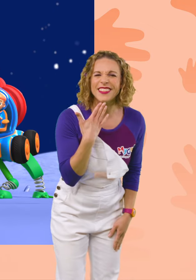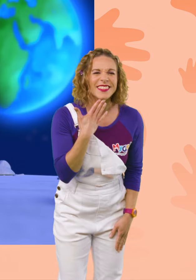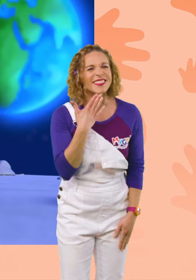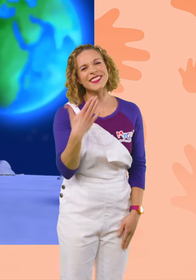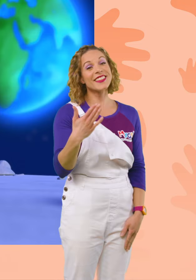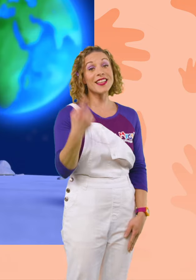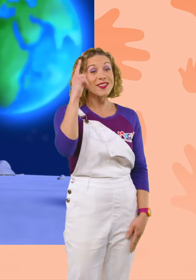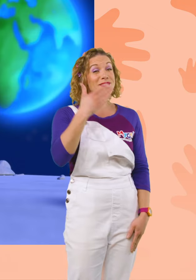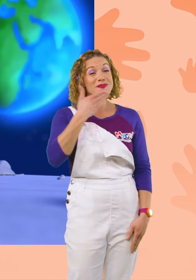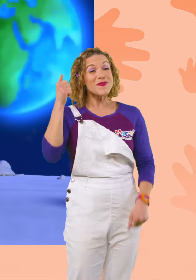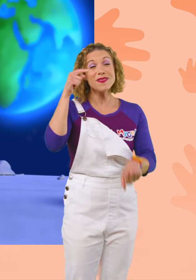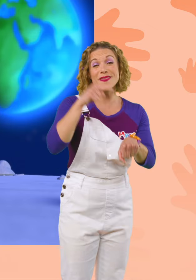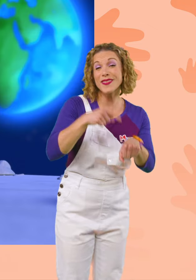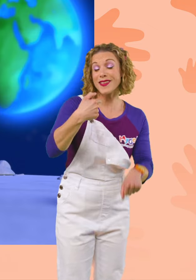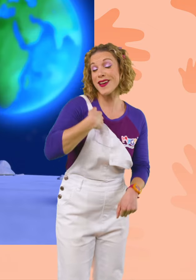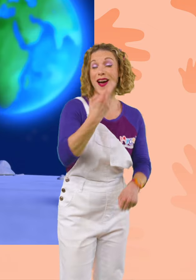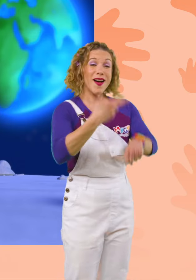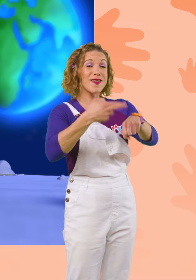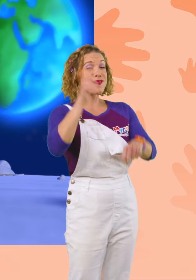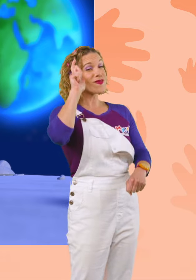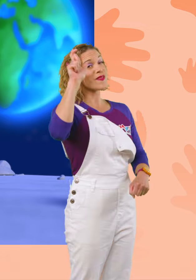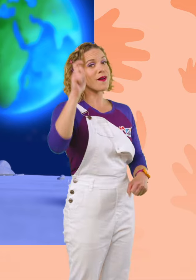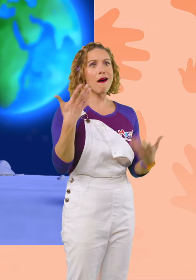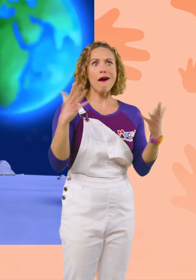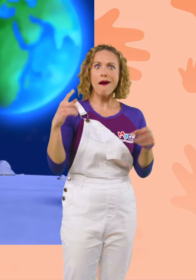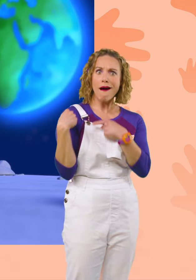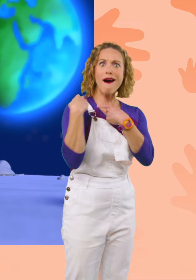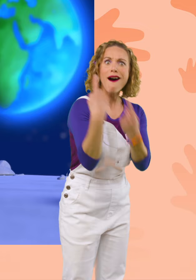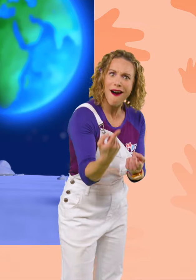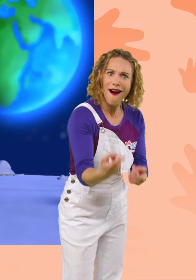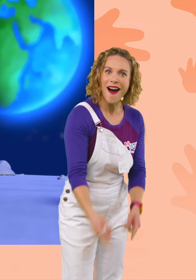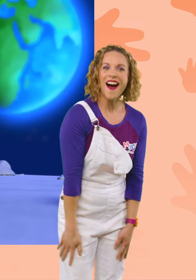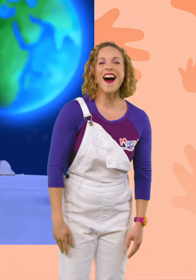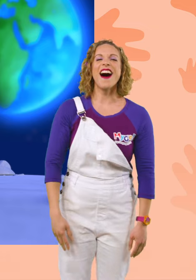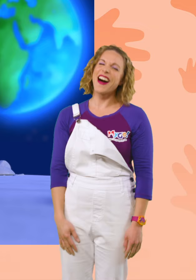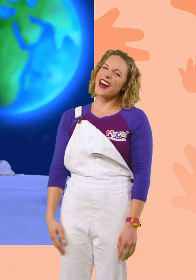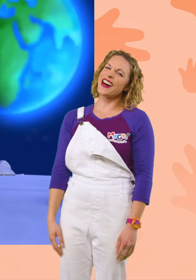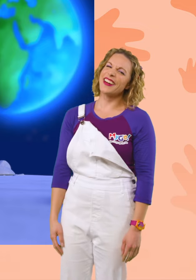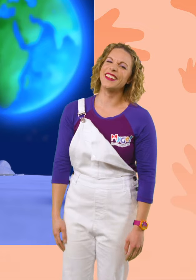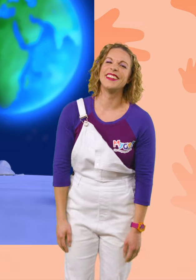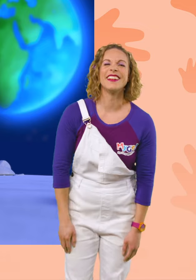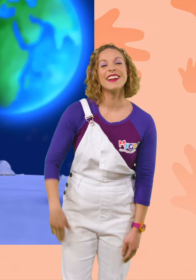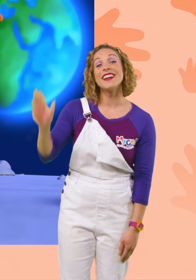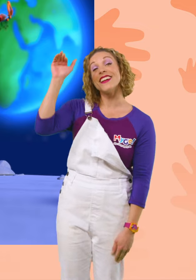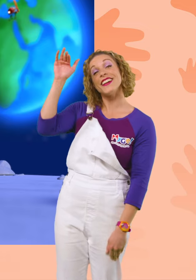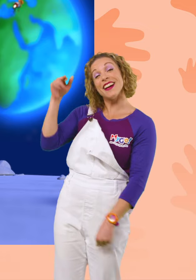Thanks for the greatest time that I, Rocky the Moon Rock, ever had! Bye, Rocky!